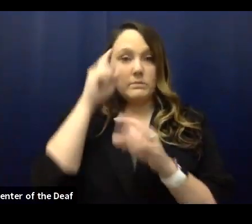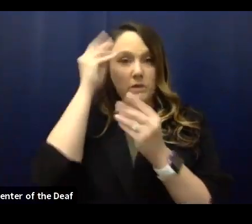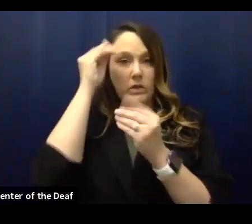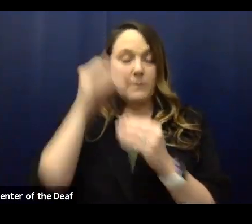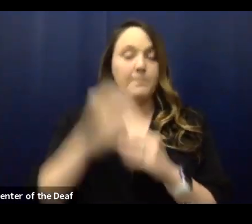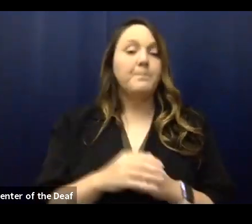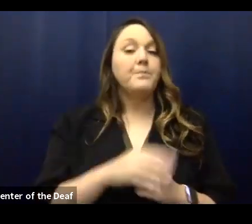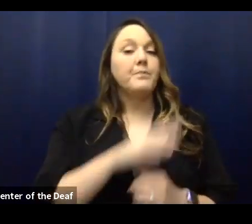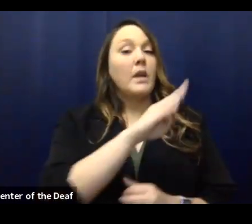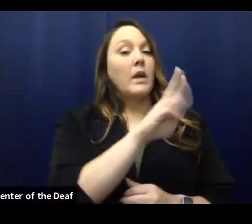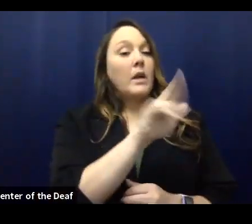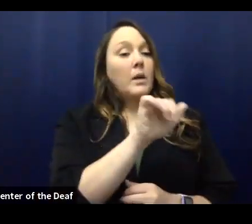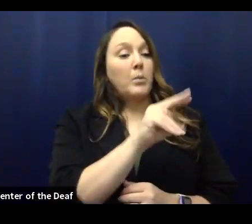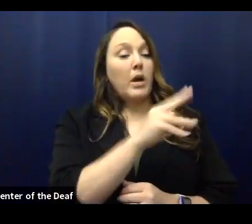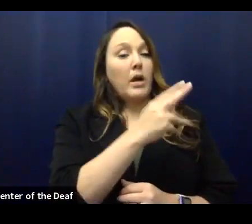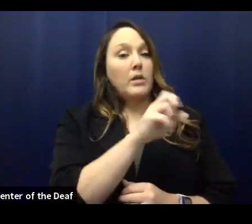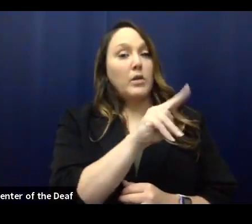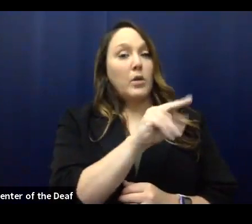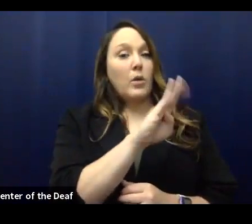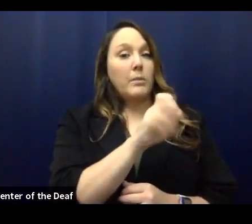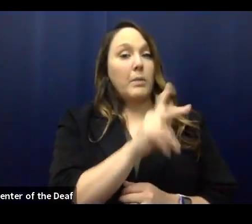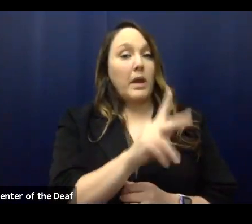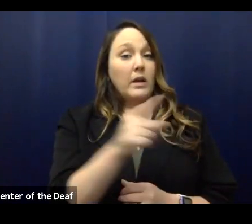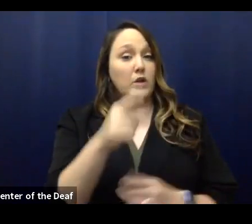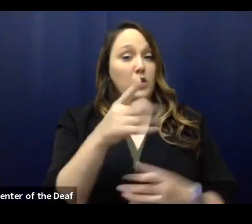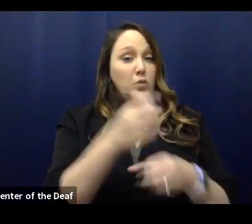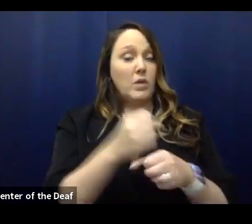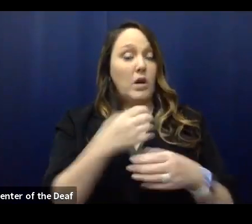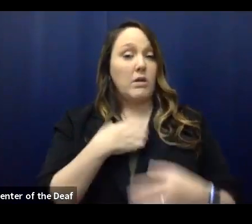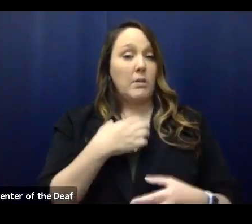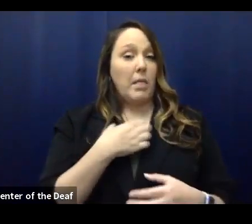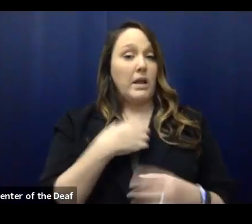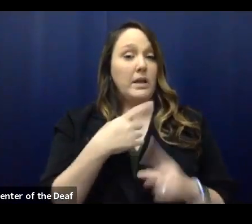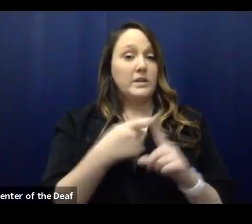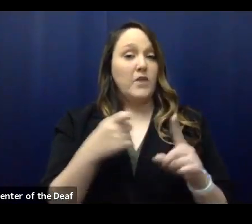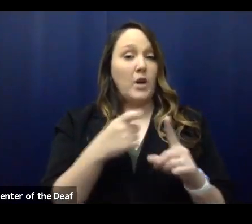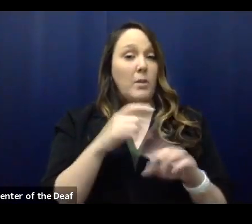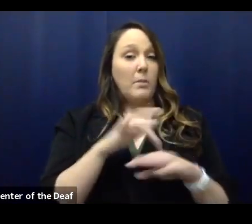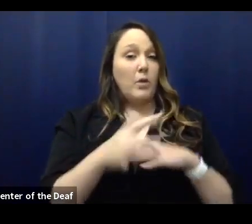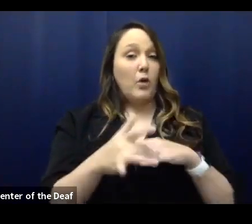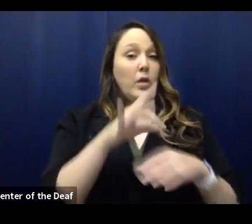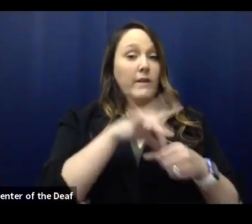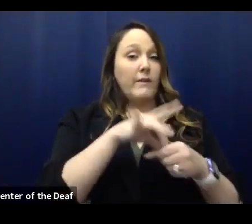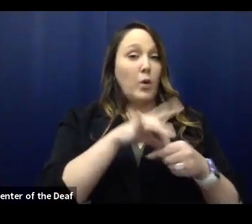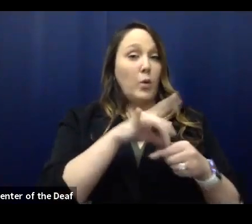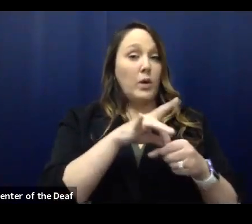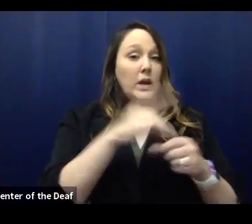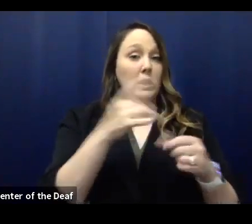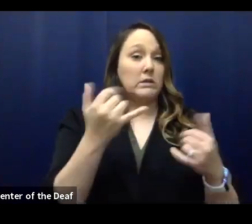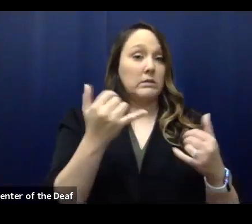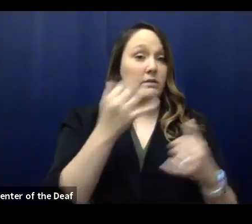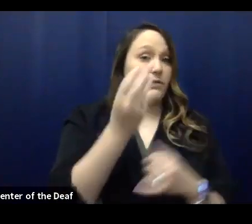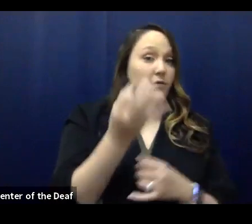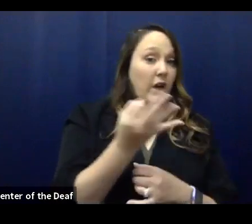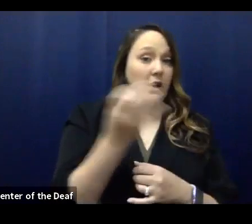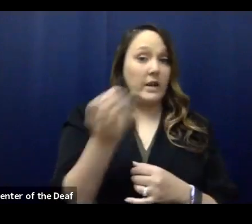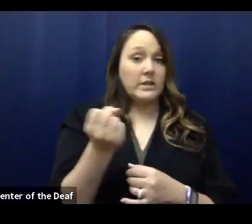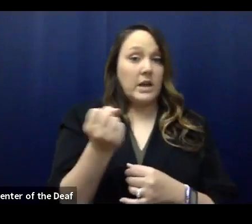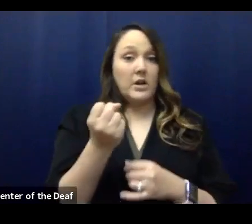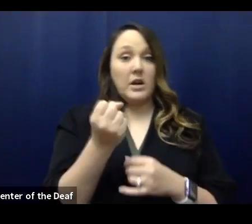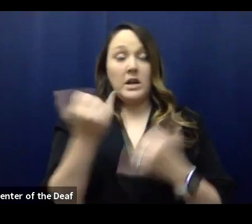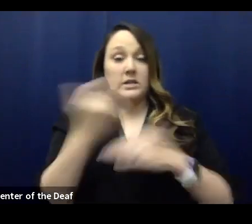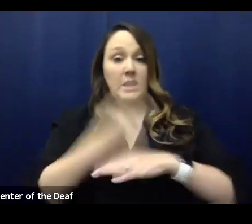have you received any complaints from the early voting centers Friday, Saturday, or today? I'm not aware of any complaints from early voting.